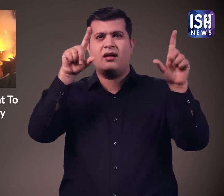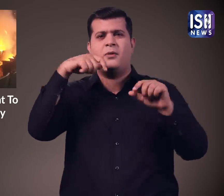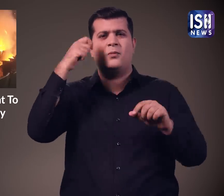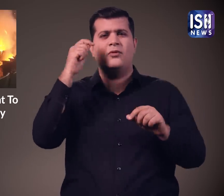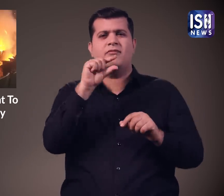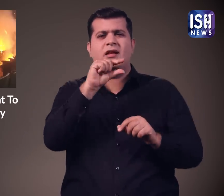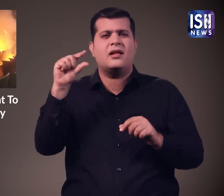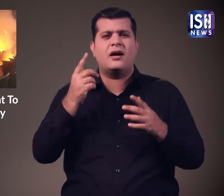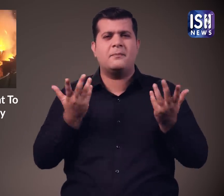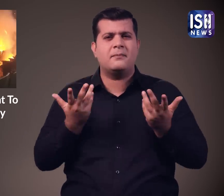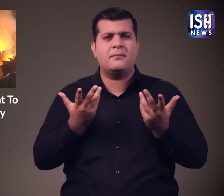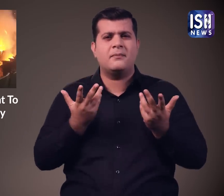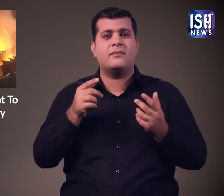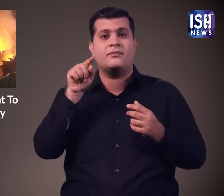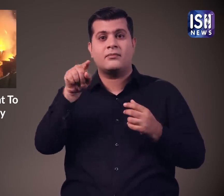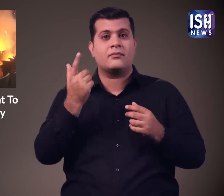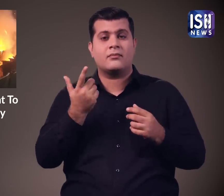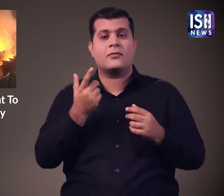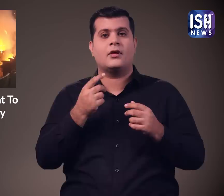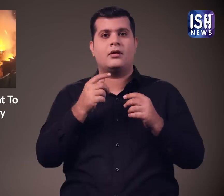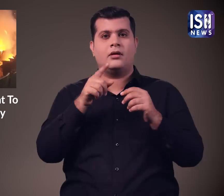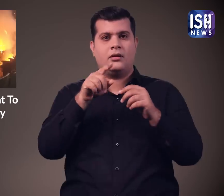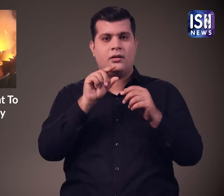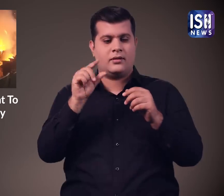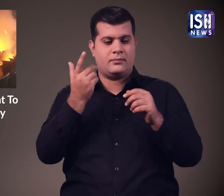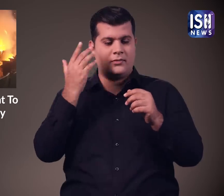Simhadiri was re-released on the occasion of Junior NTR's birthday.